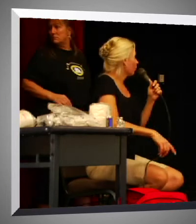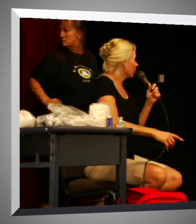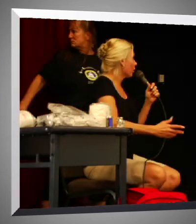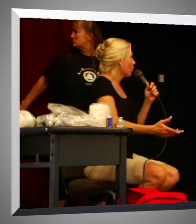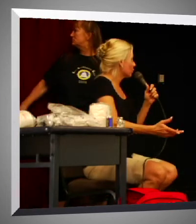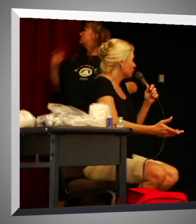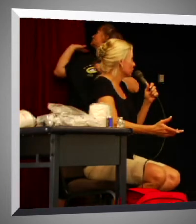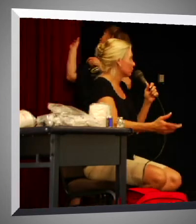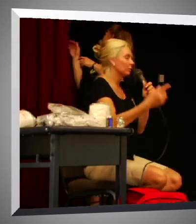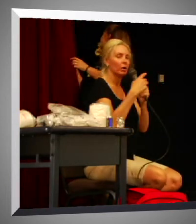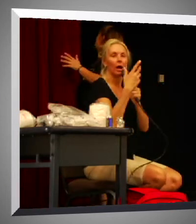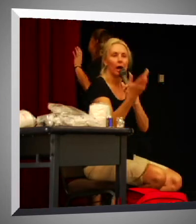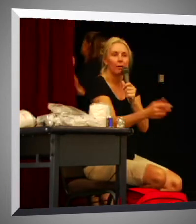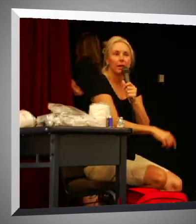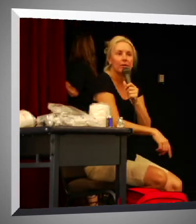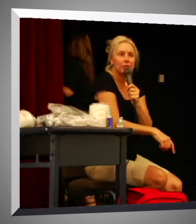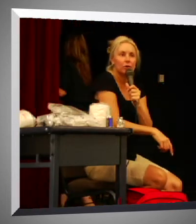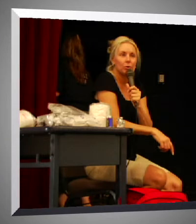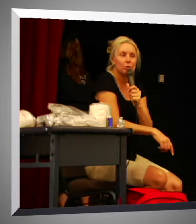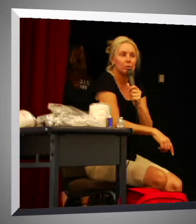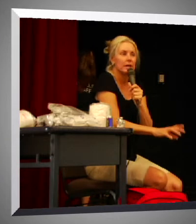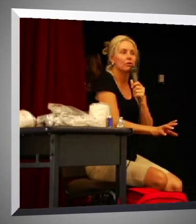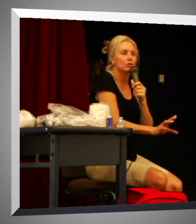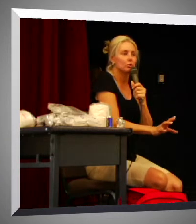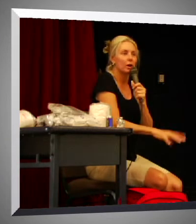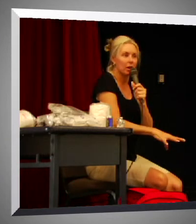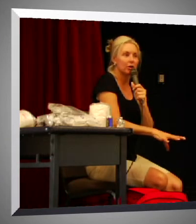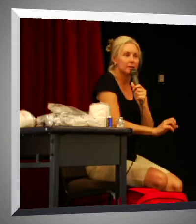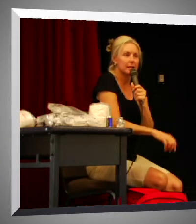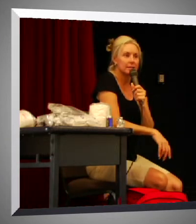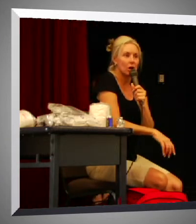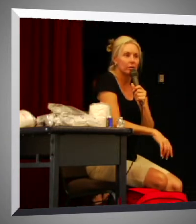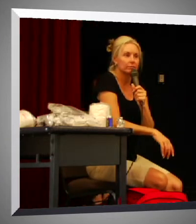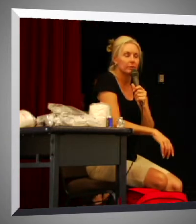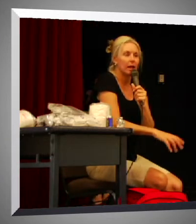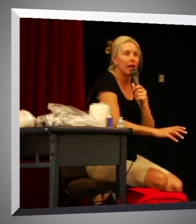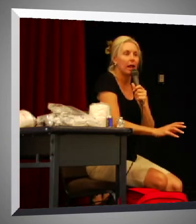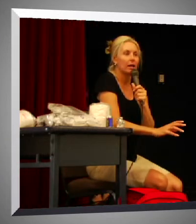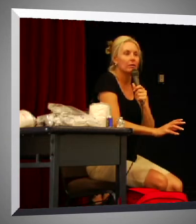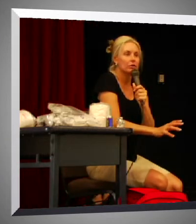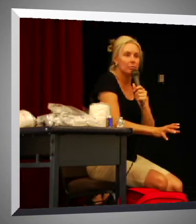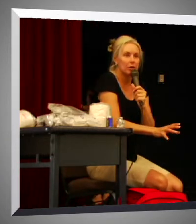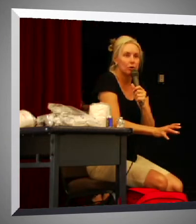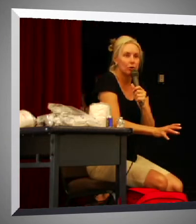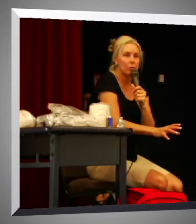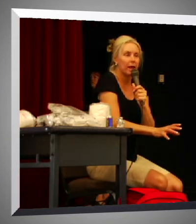Where to go, what to do. If you, say your children are here at CSER, and there's a major earthquake,